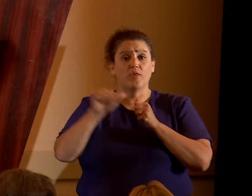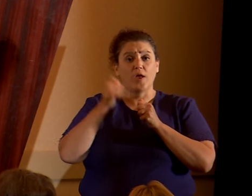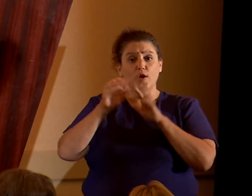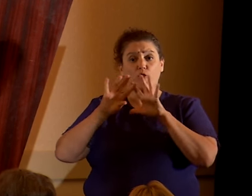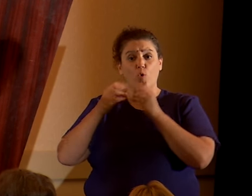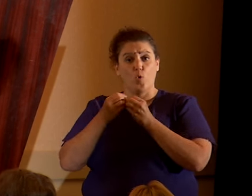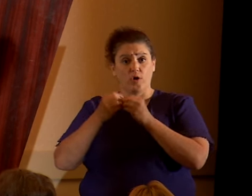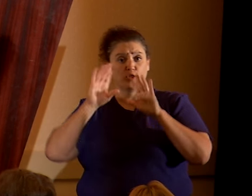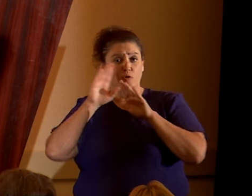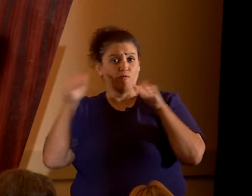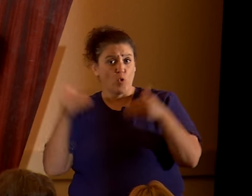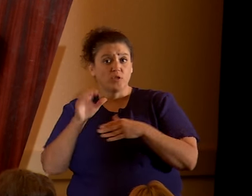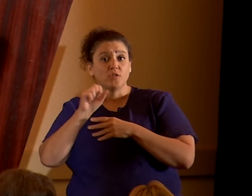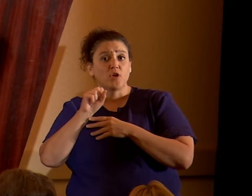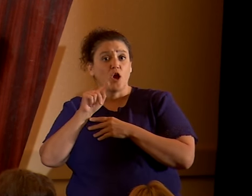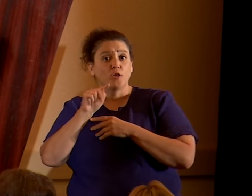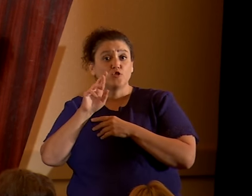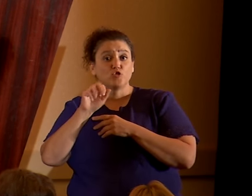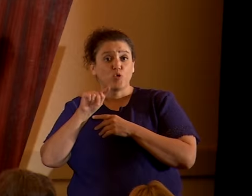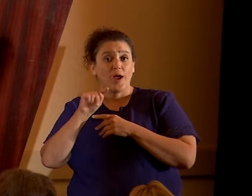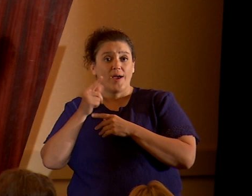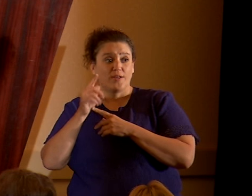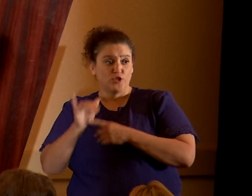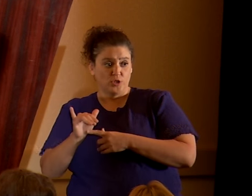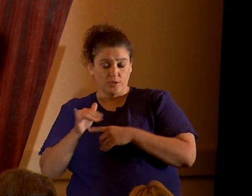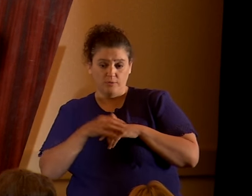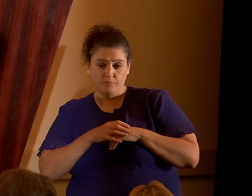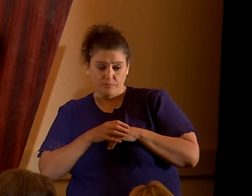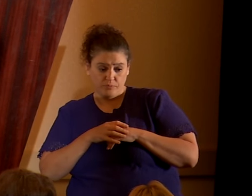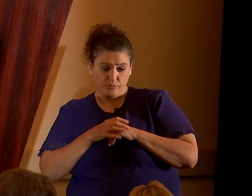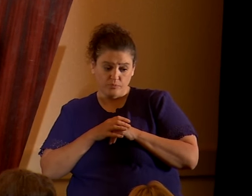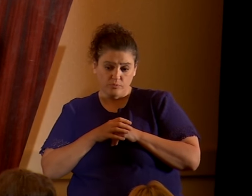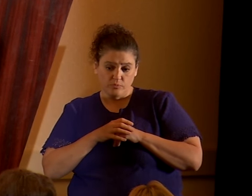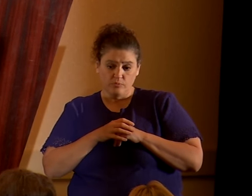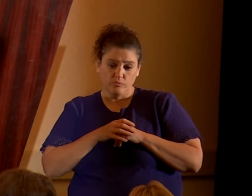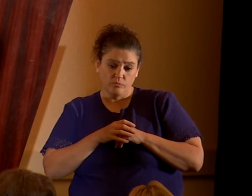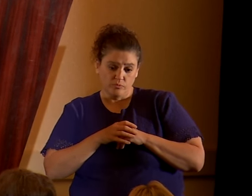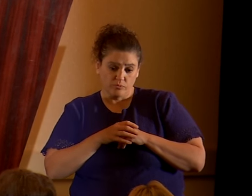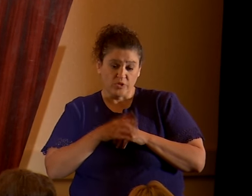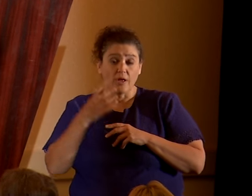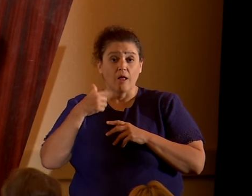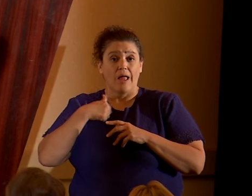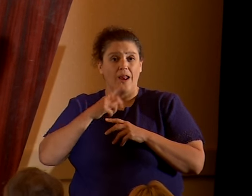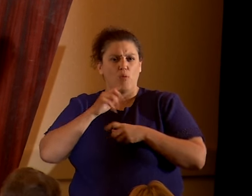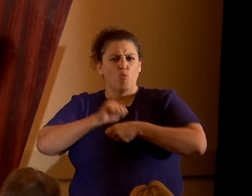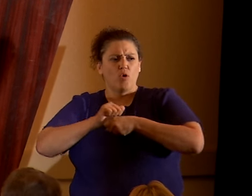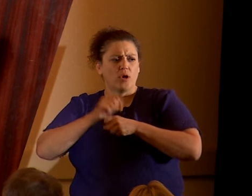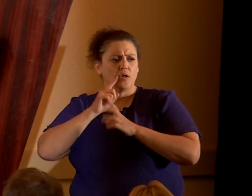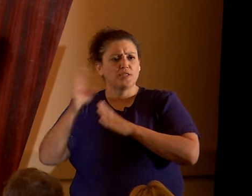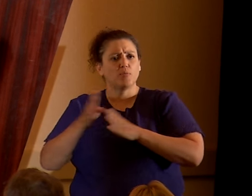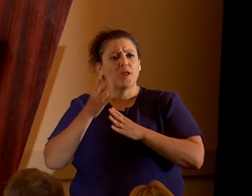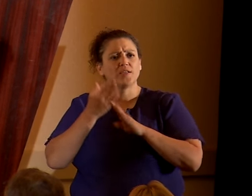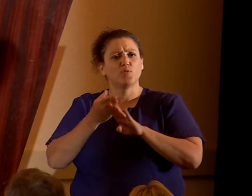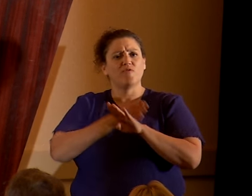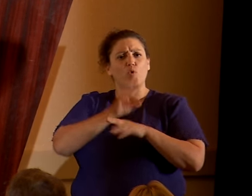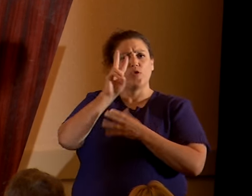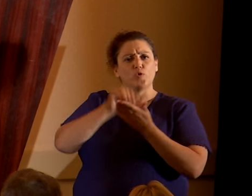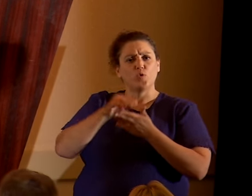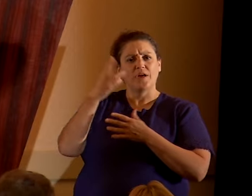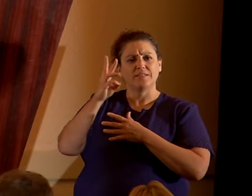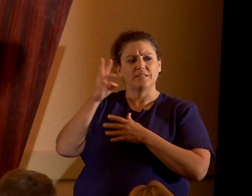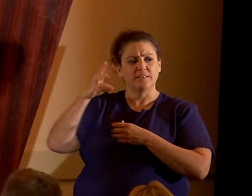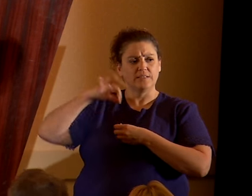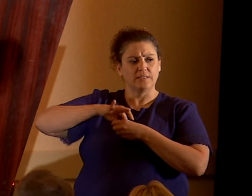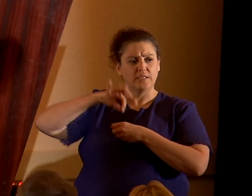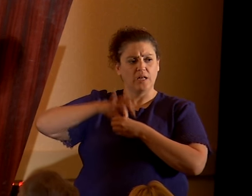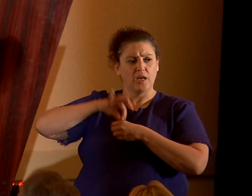I work with an awesome team. We try to organize secularists for the Iowa caucus for 2016 elections. We are Professor Daniel Dennett in our